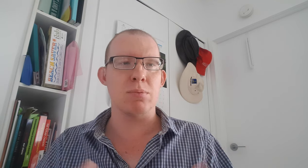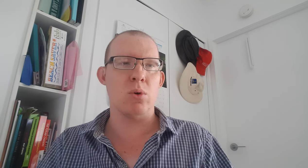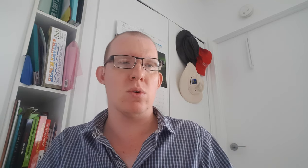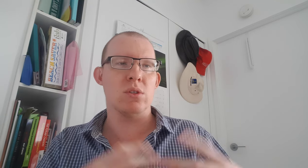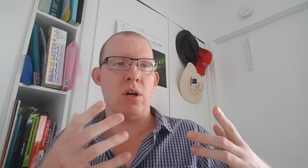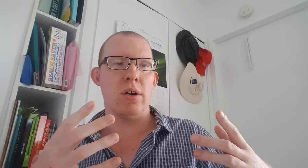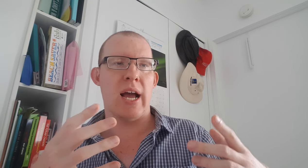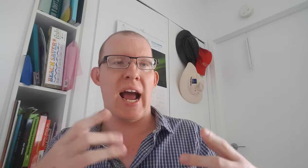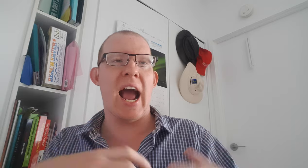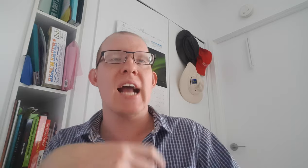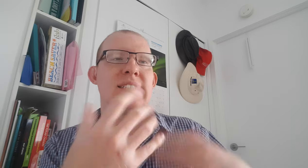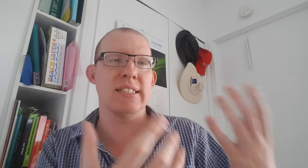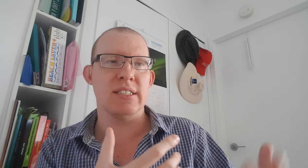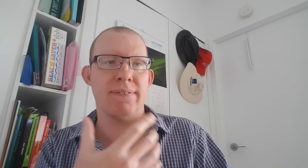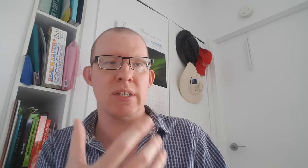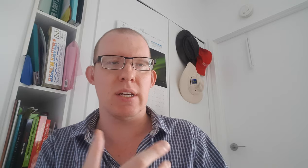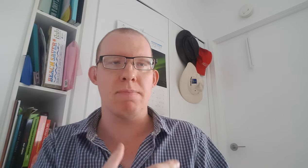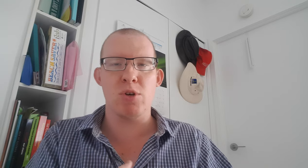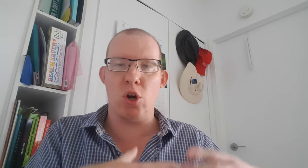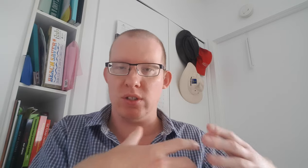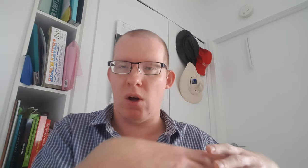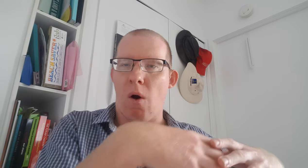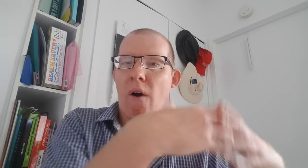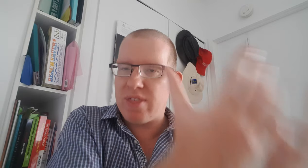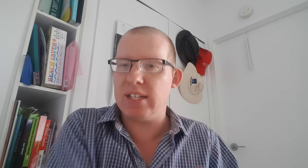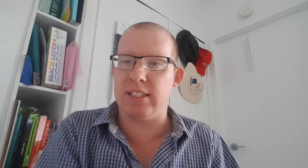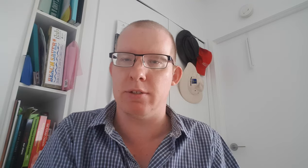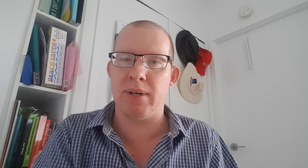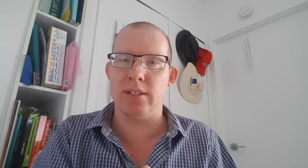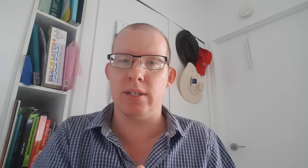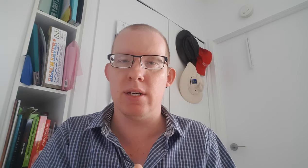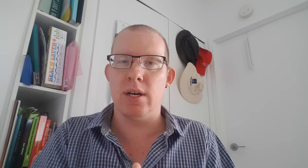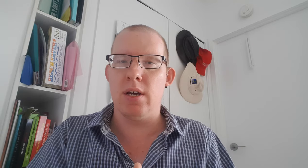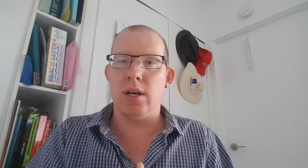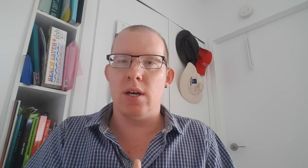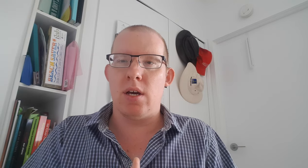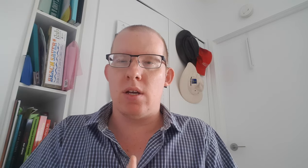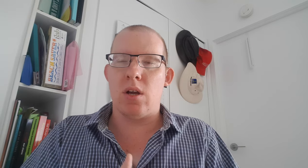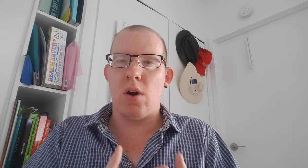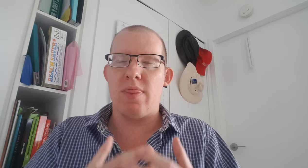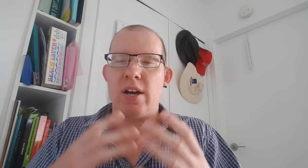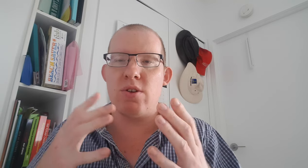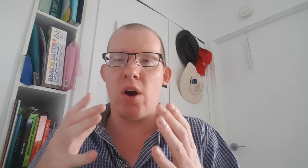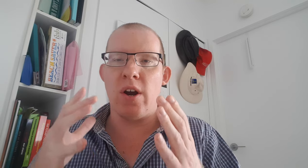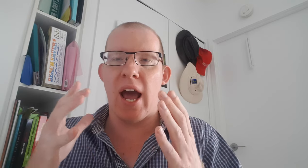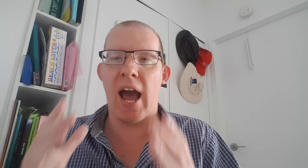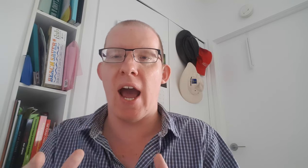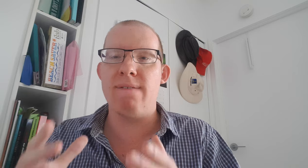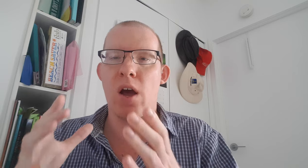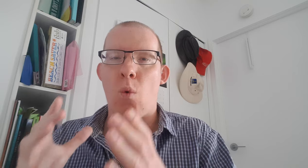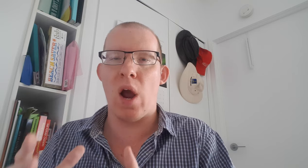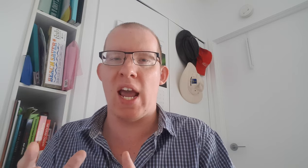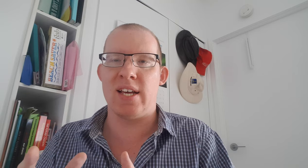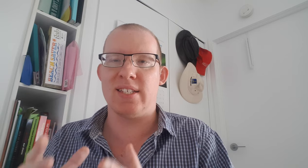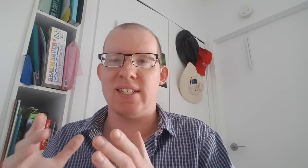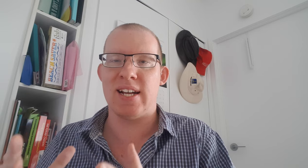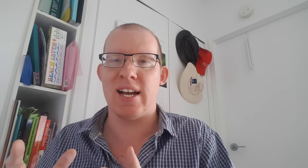who's acting differently because of their disability. So they don't have awareness in that.